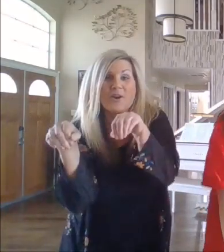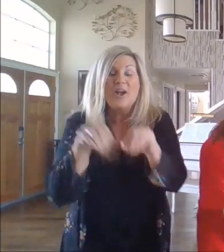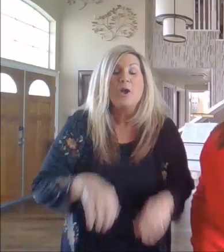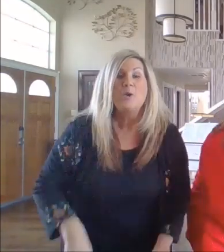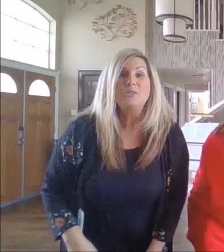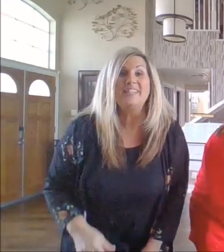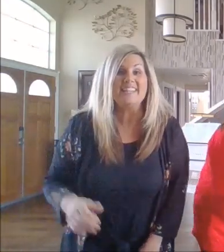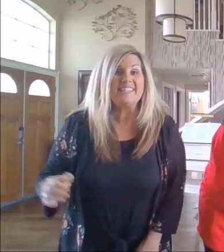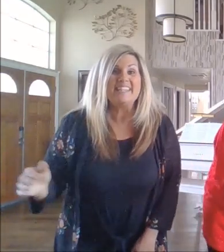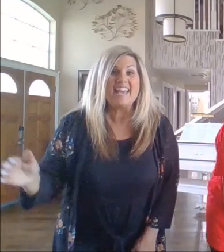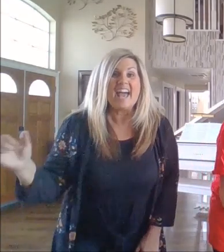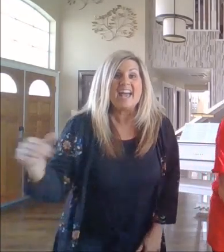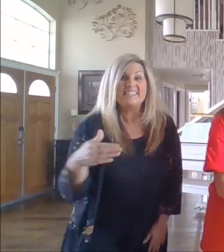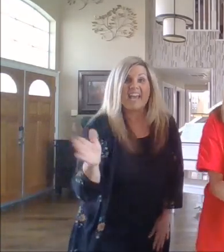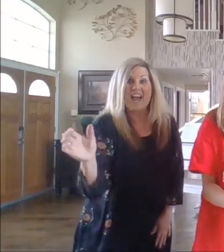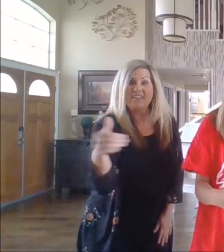Who lets the s out?